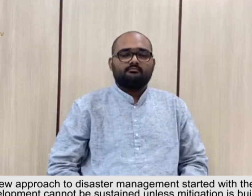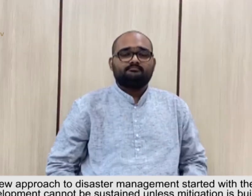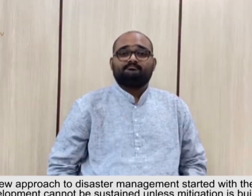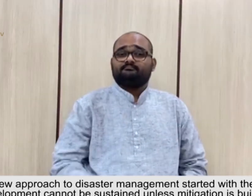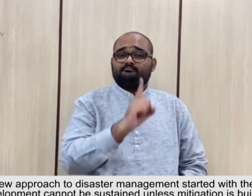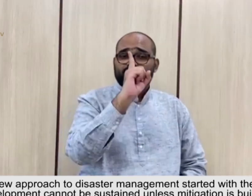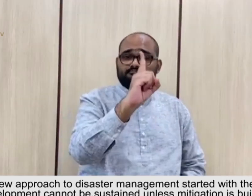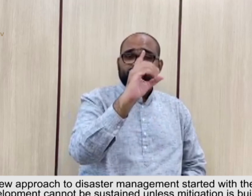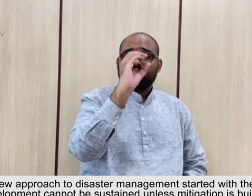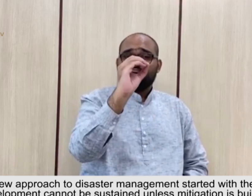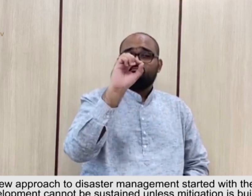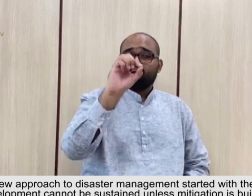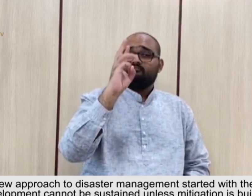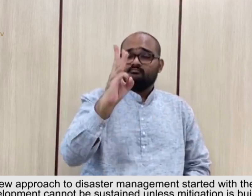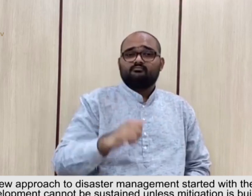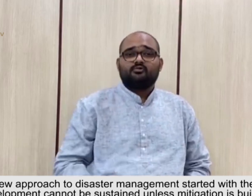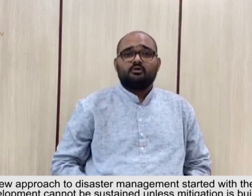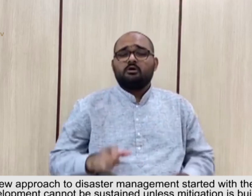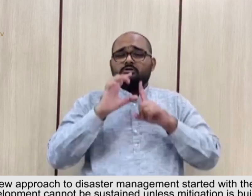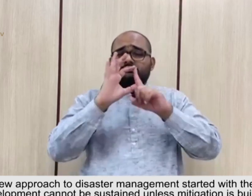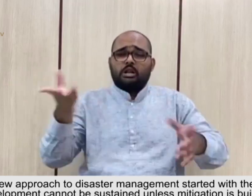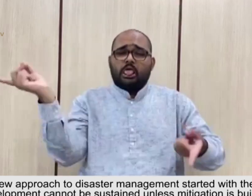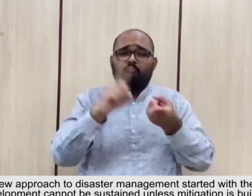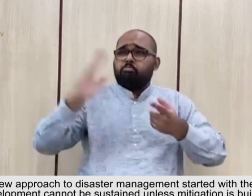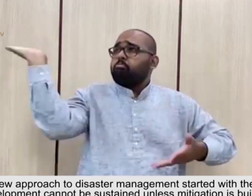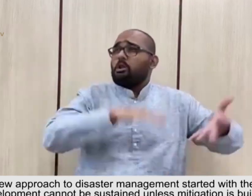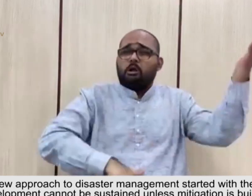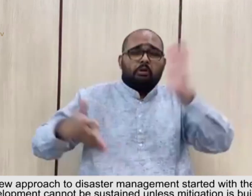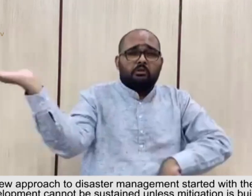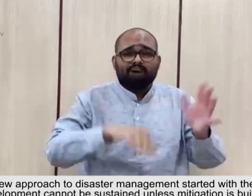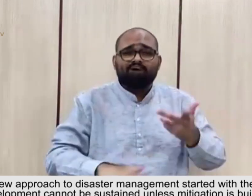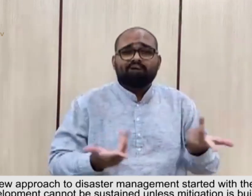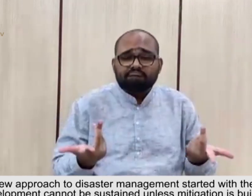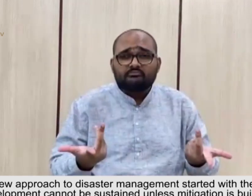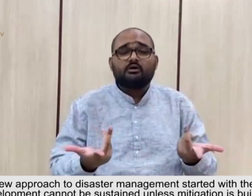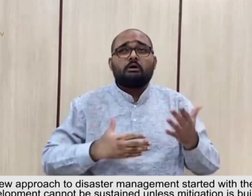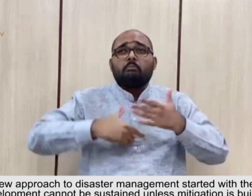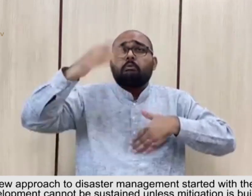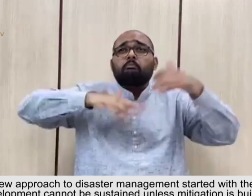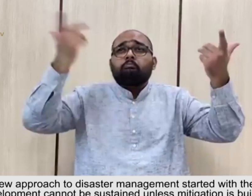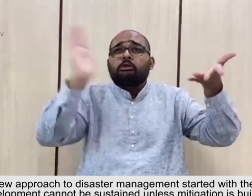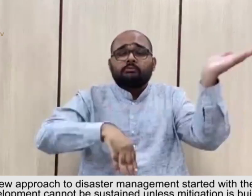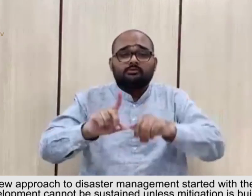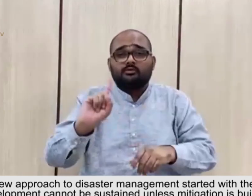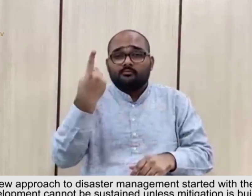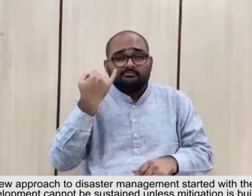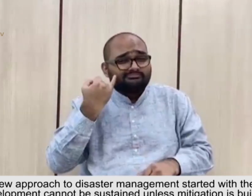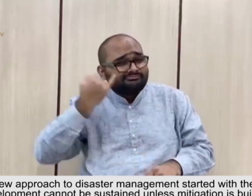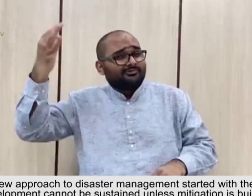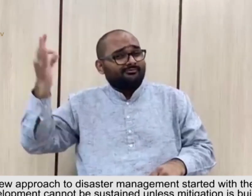10.3 The new approach to disaster management started with the conviction that development cannot